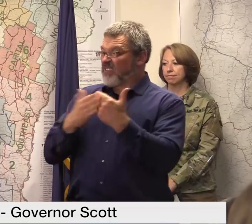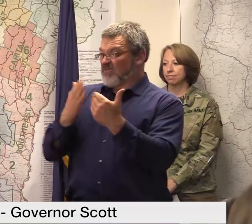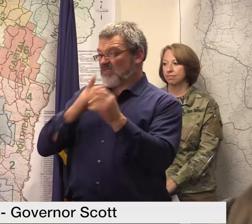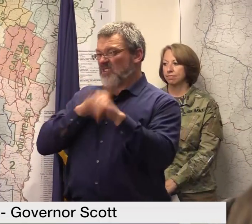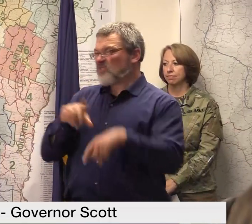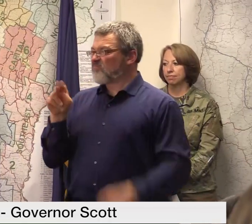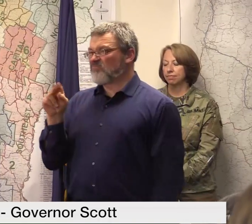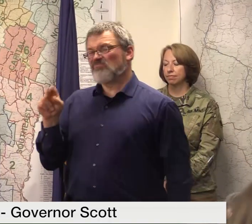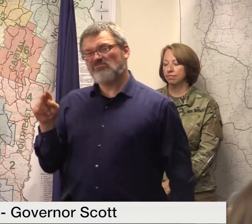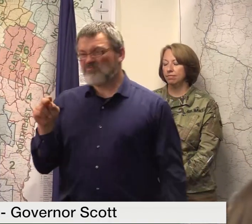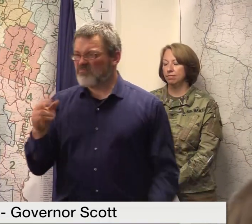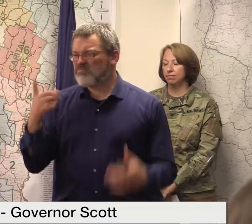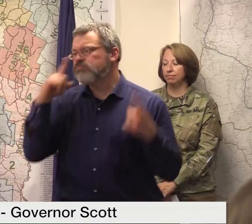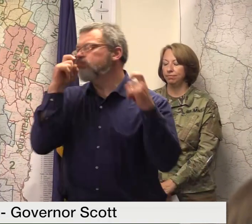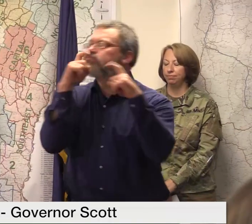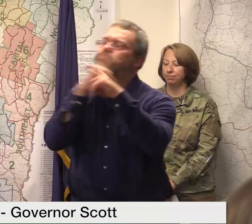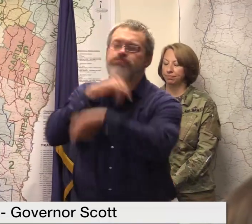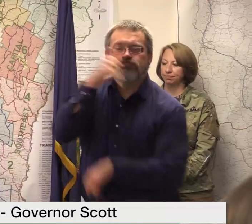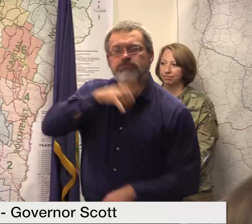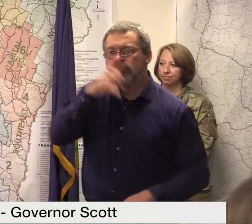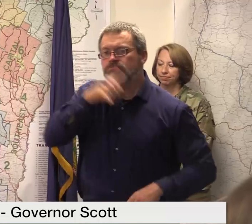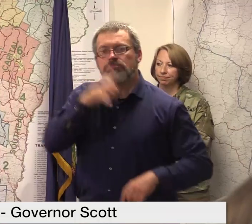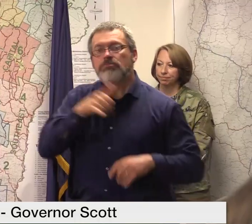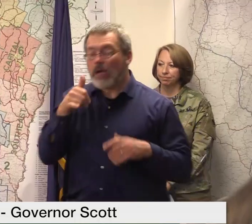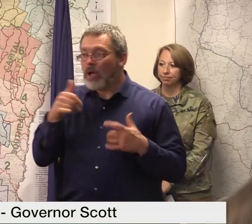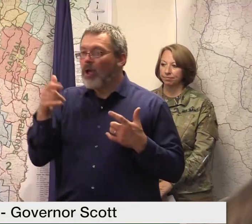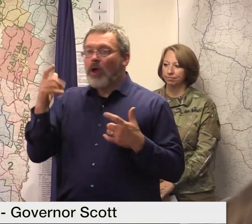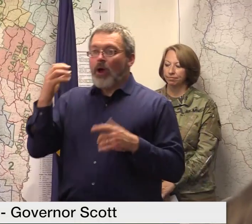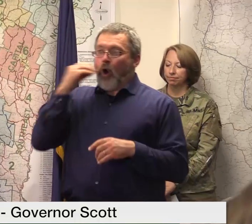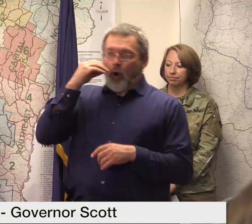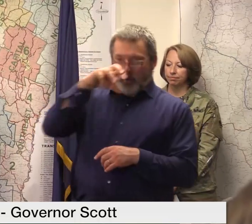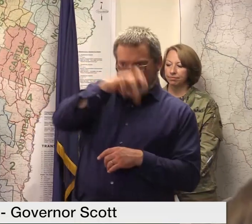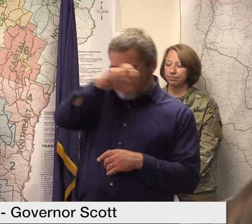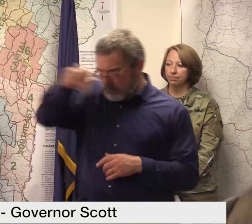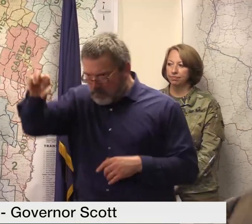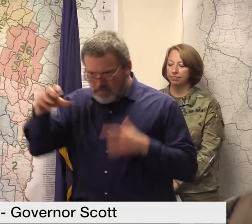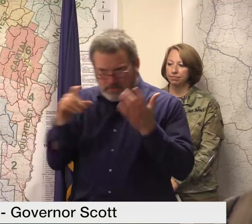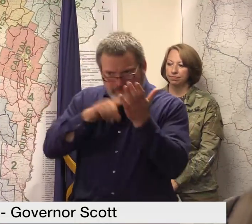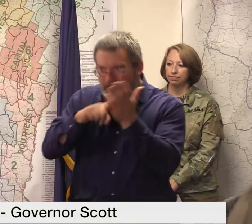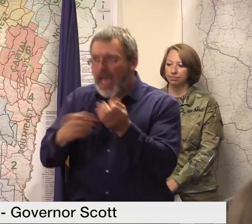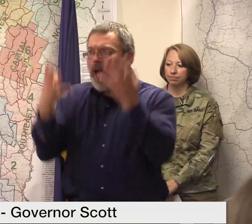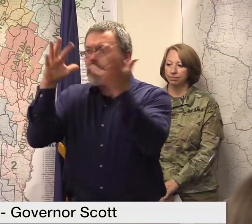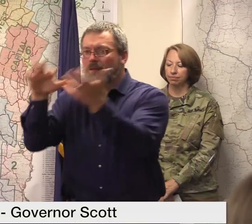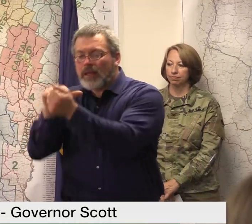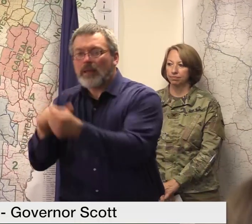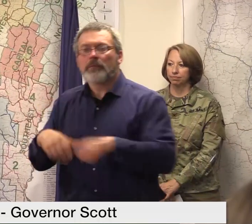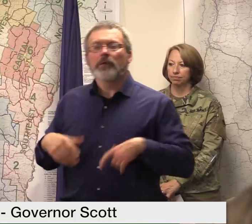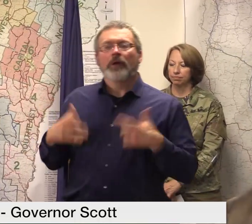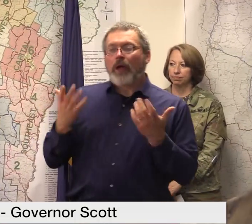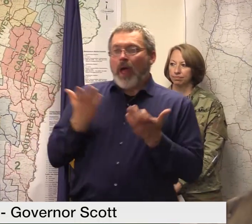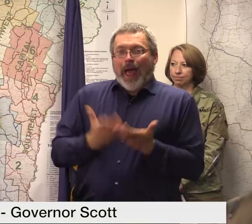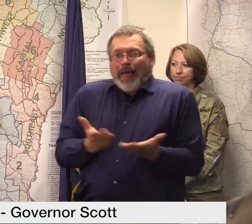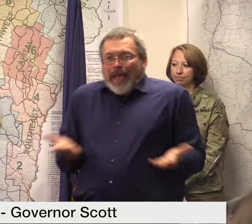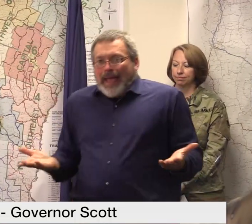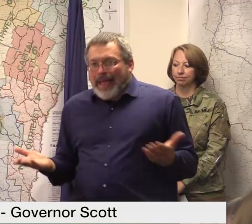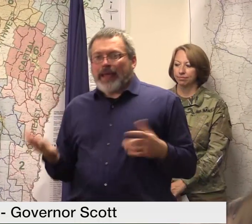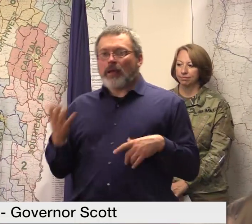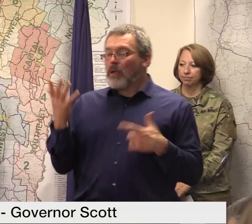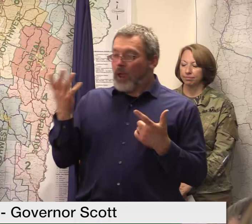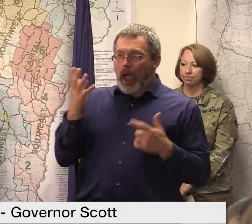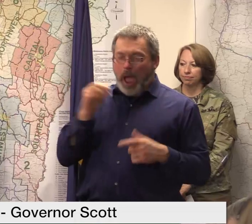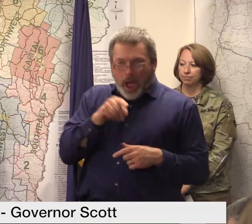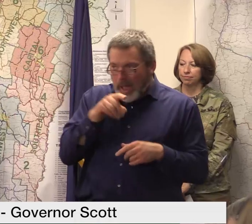you know the first thing we were to look at is the number of homes that were destroyed and damaged whether they were minor or major